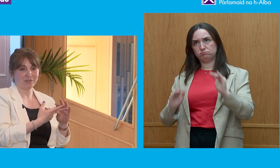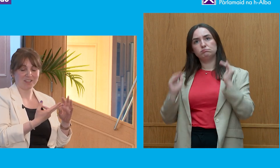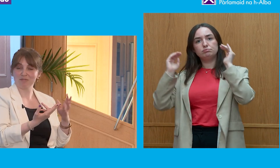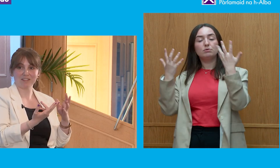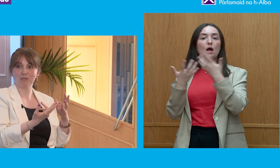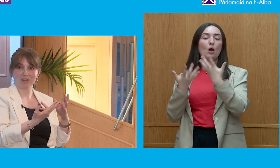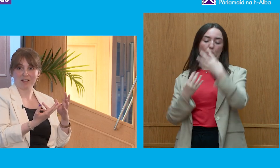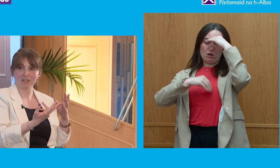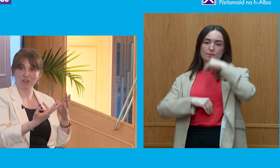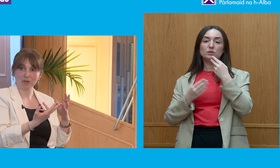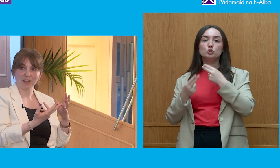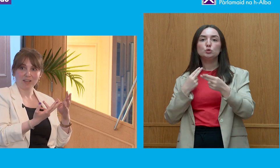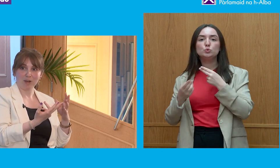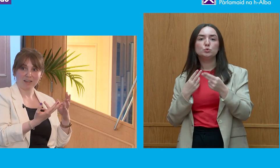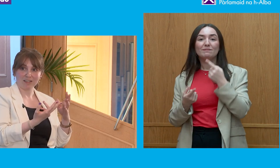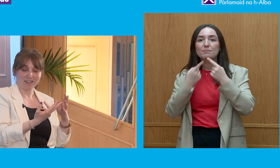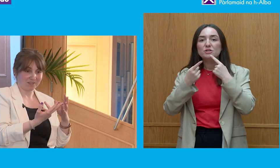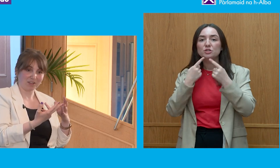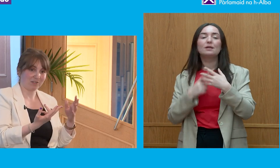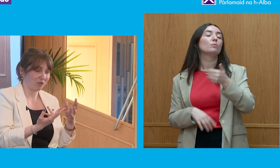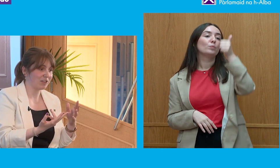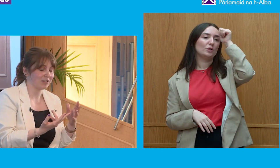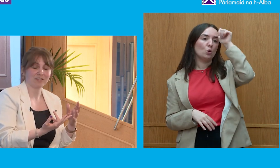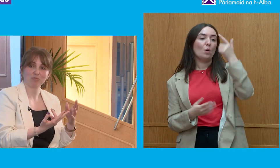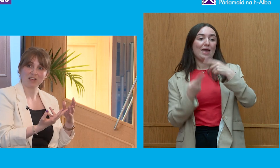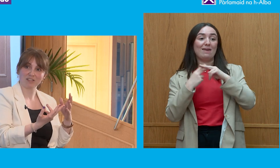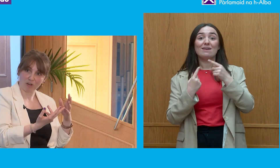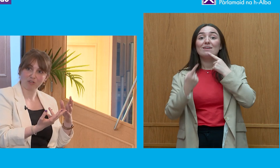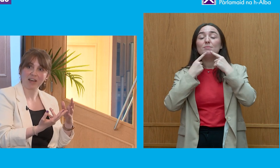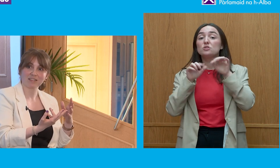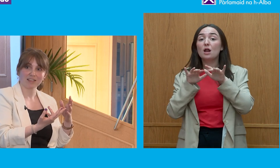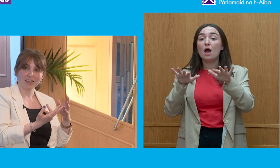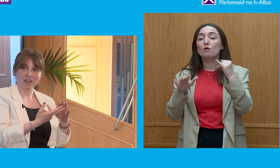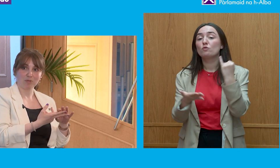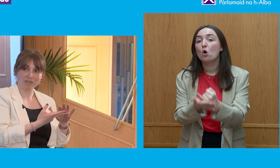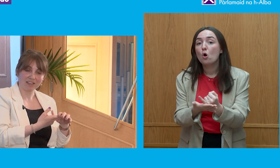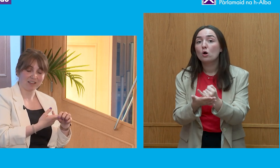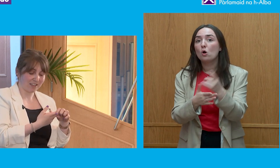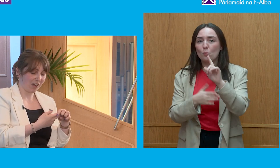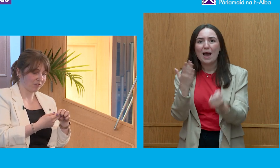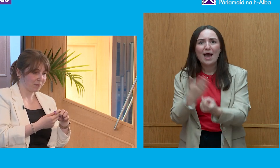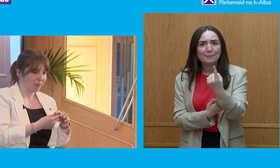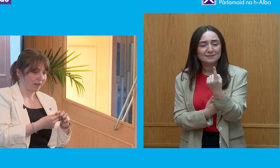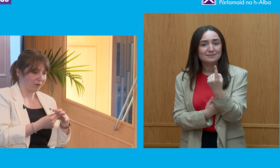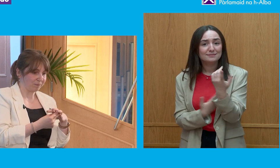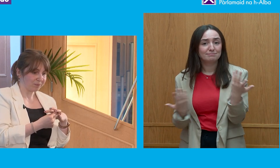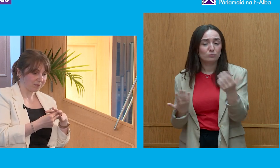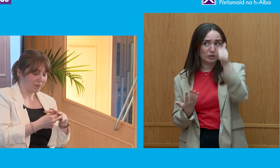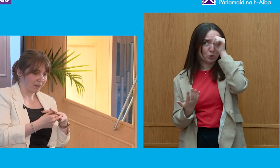we've seen recently what that can do when the information that is spread is not correct, what effects that can have.